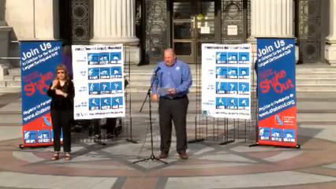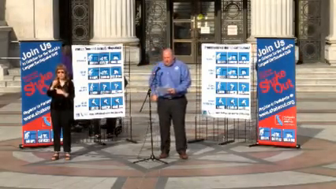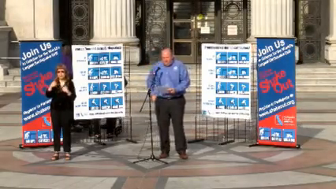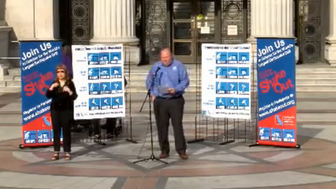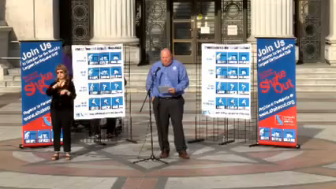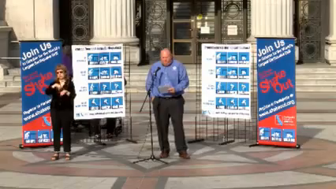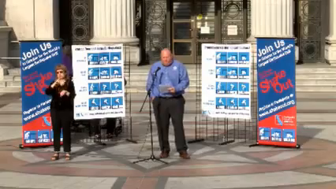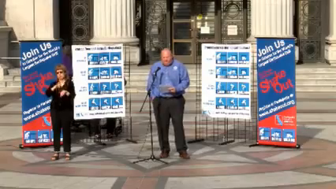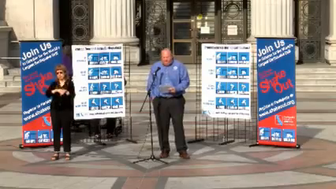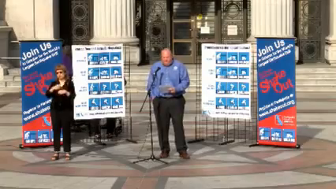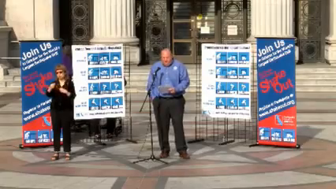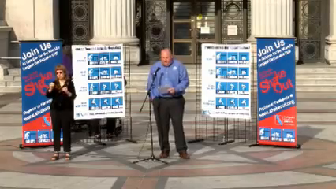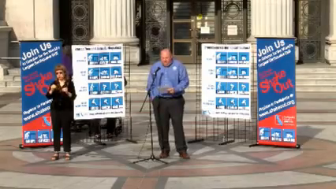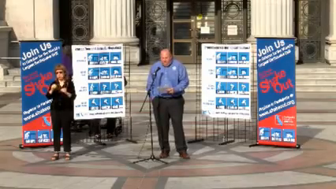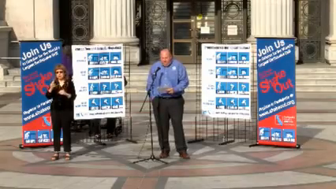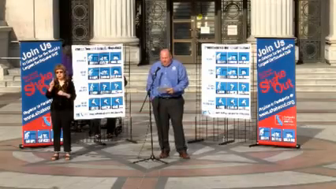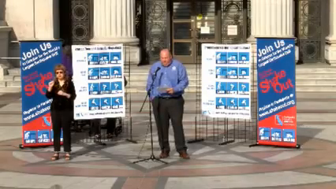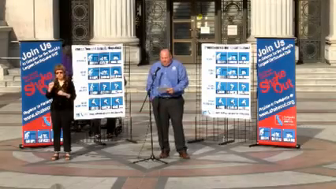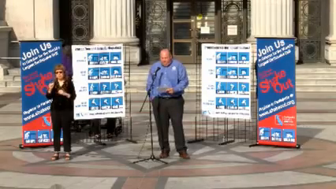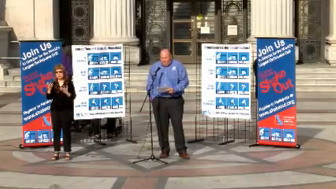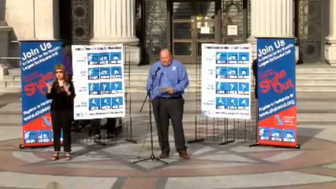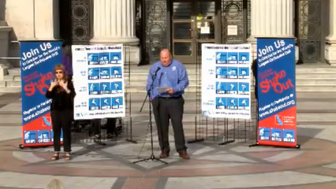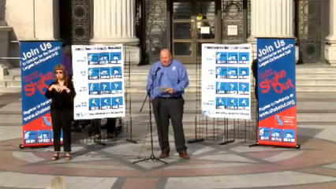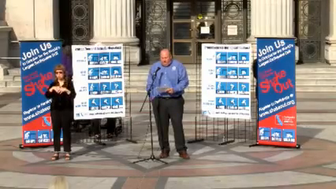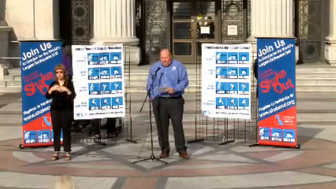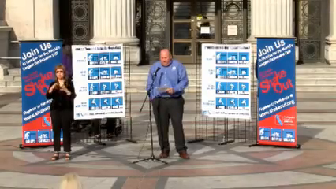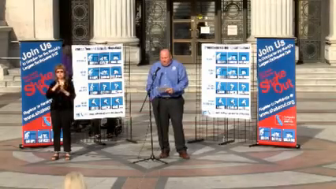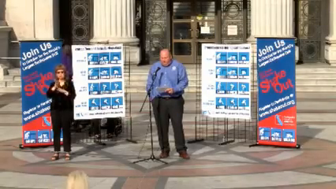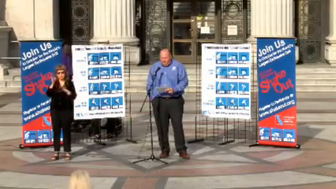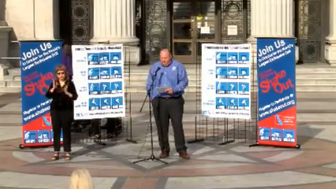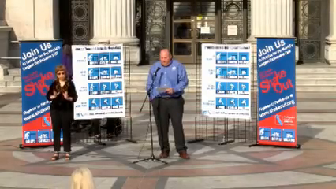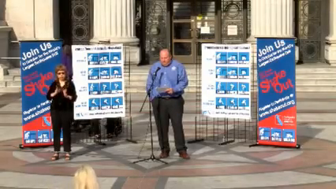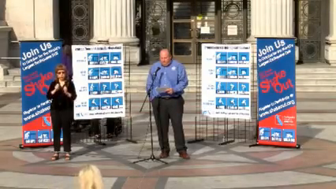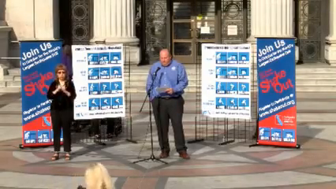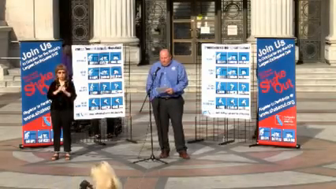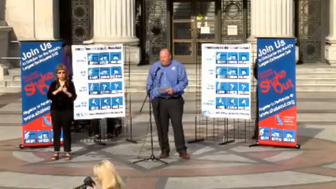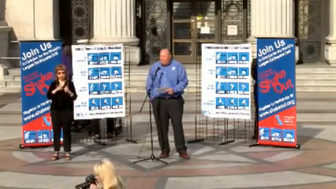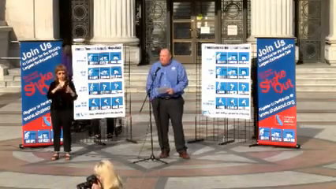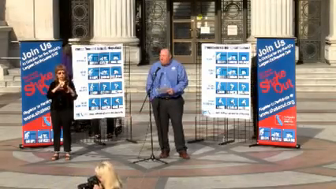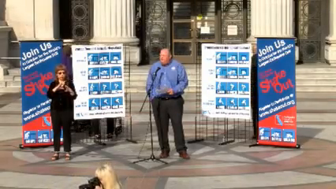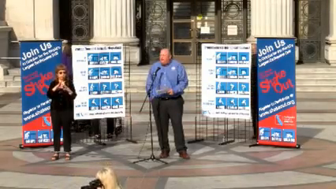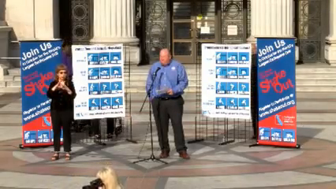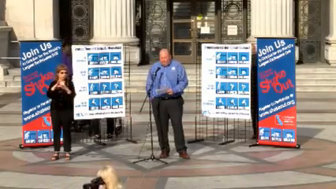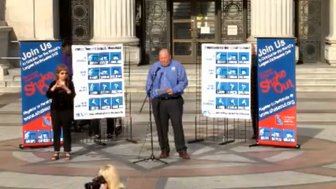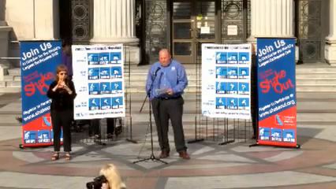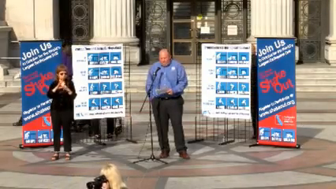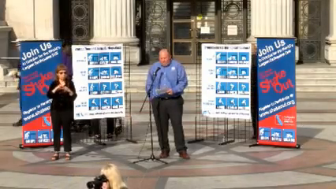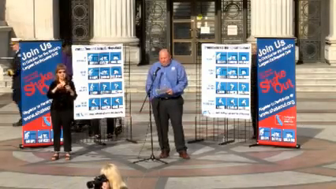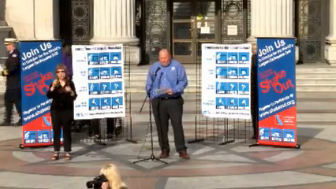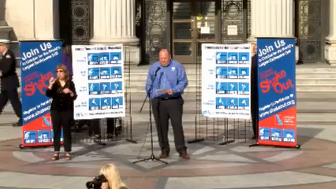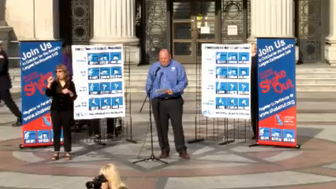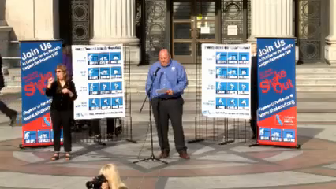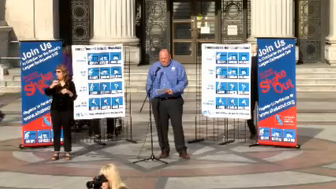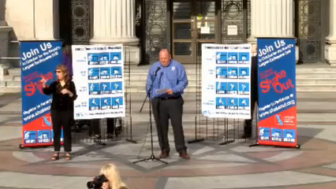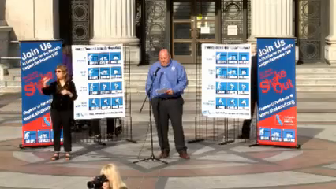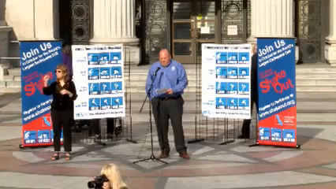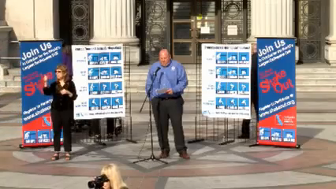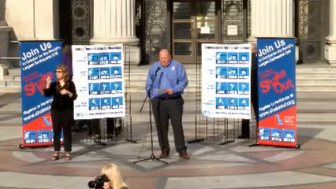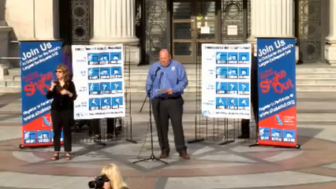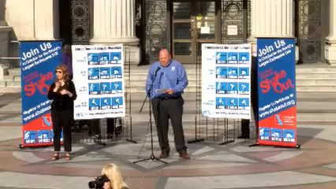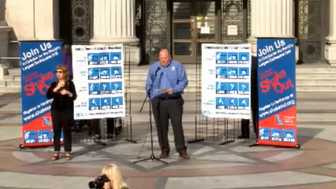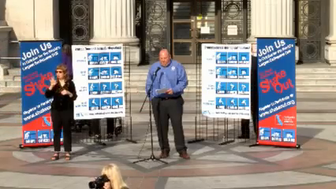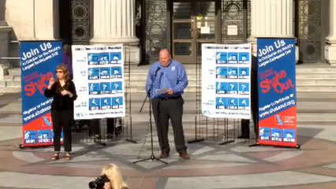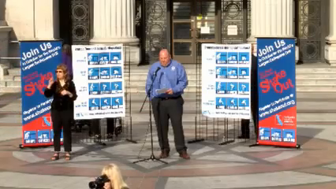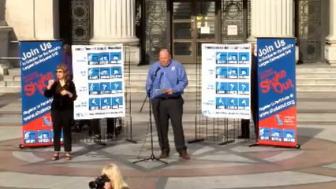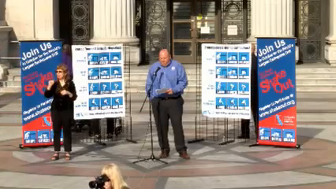Disability Integration Specialists, with Coordination and Regional Disability Integration Specialists in all 10 of our FEMA regions. They